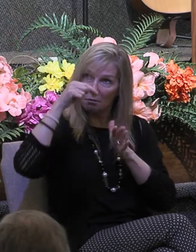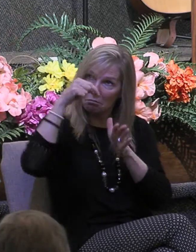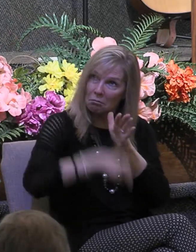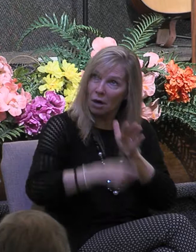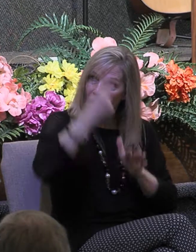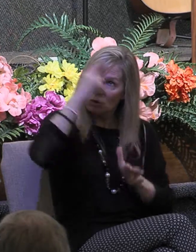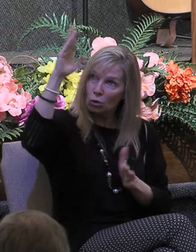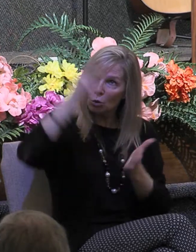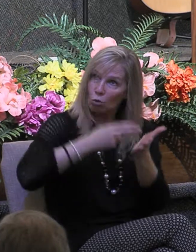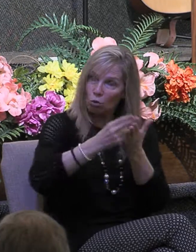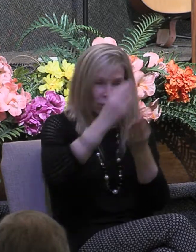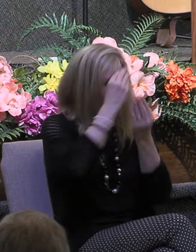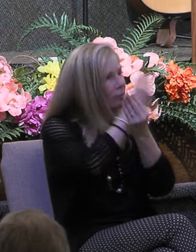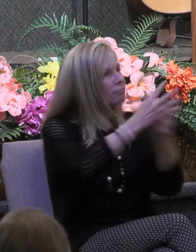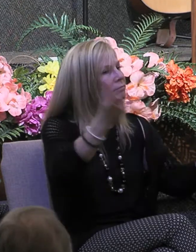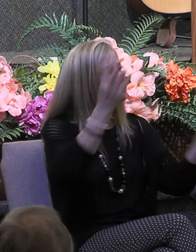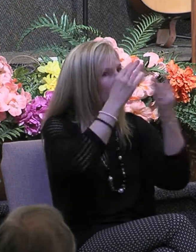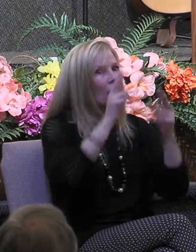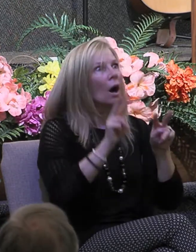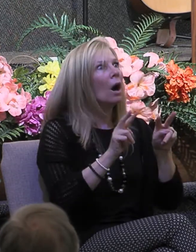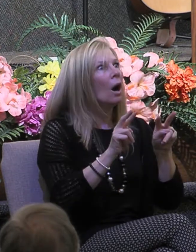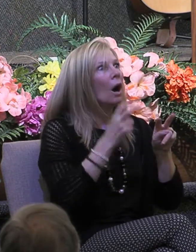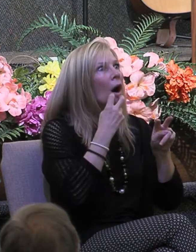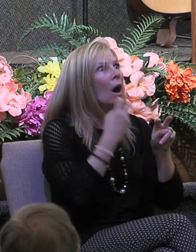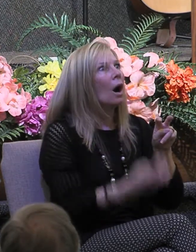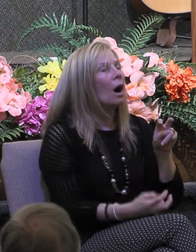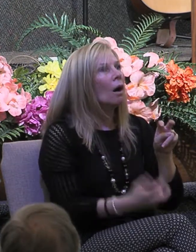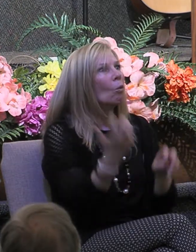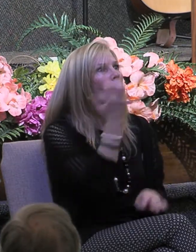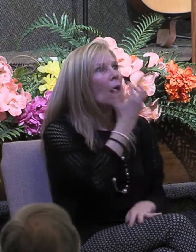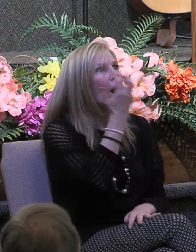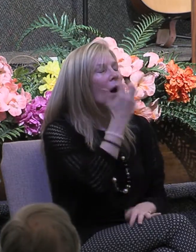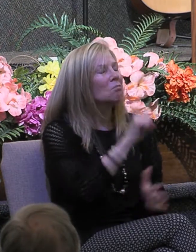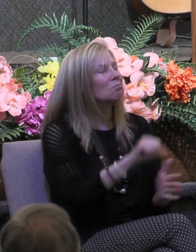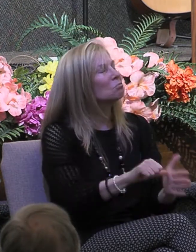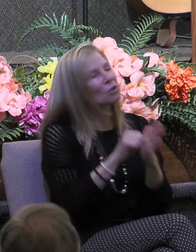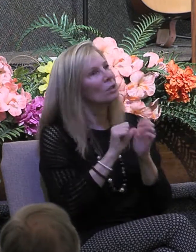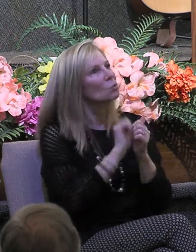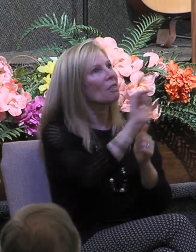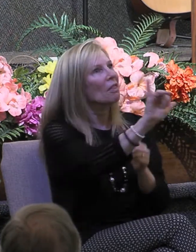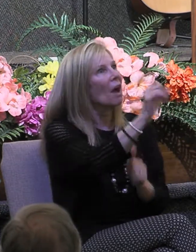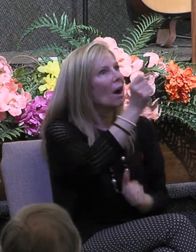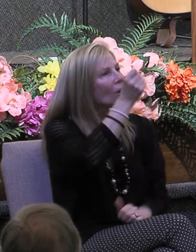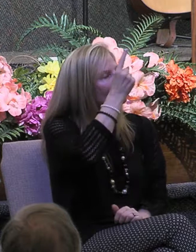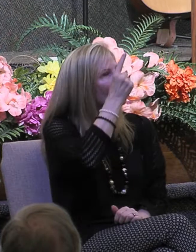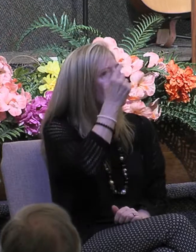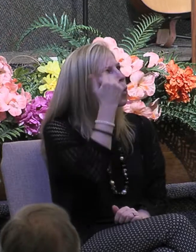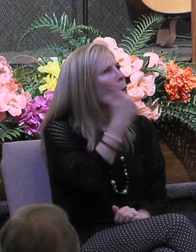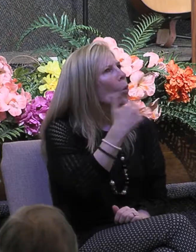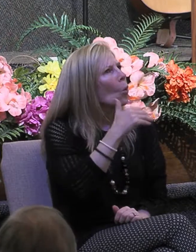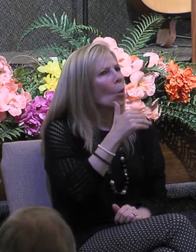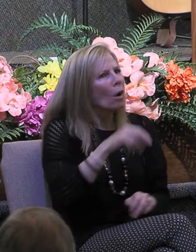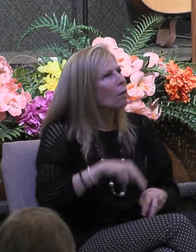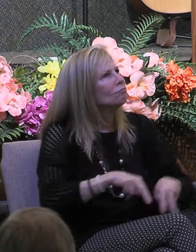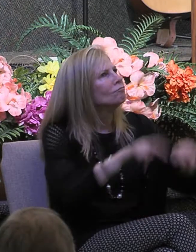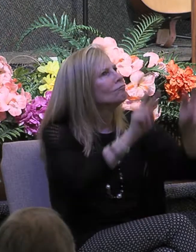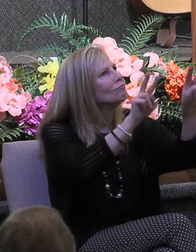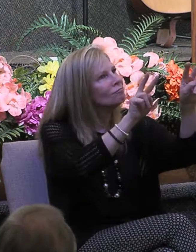that would simply wow people they'd be very impressed they would put you on a pedestal because to have such theological